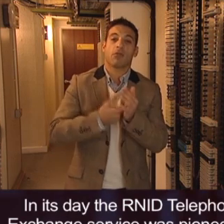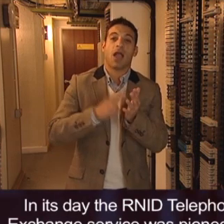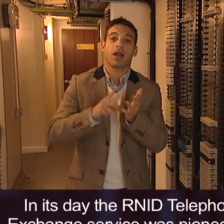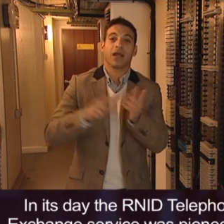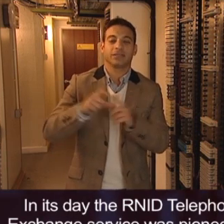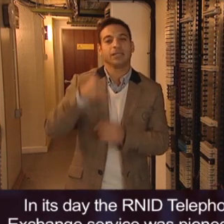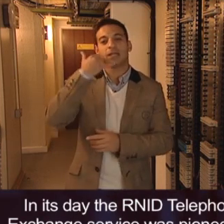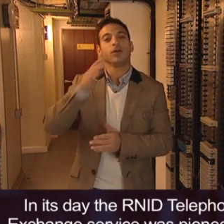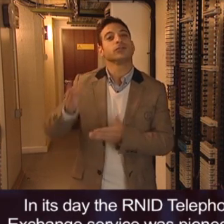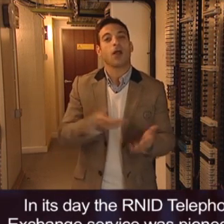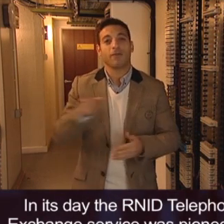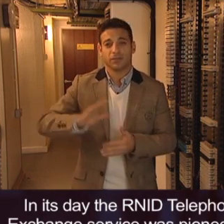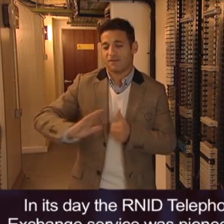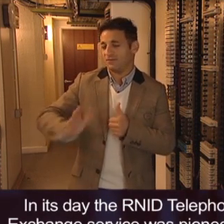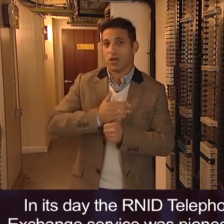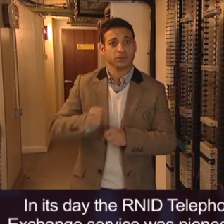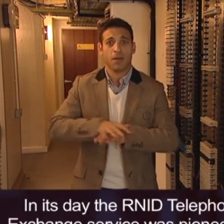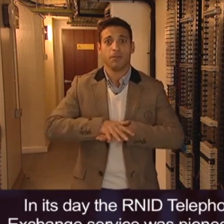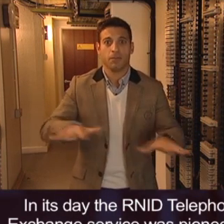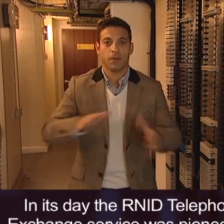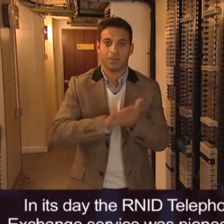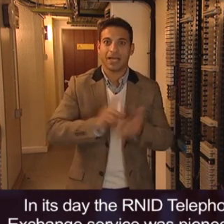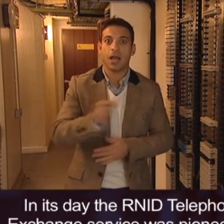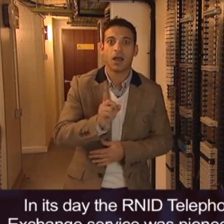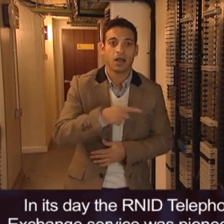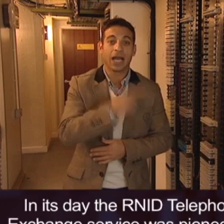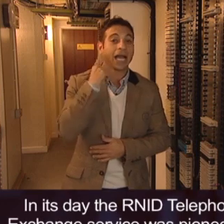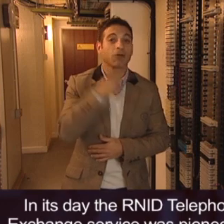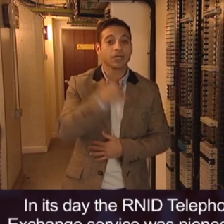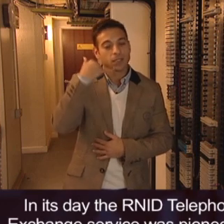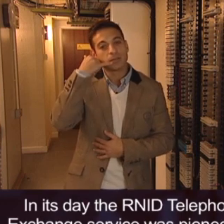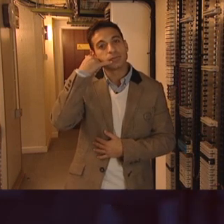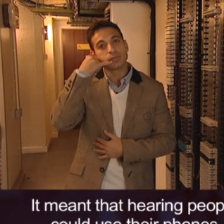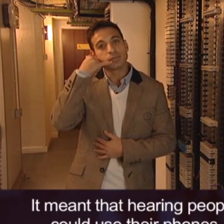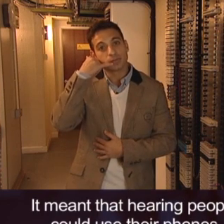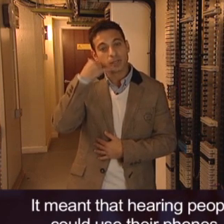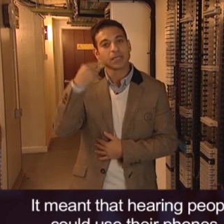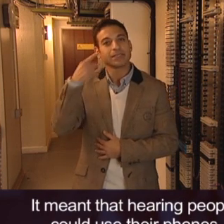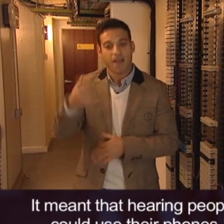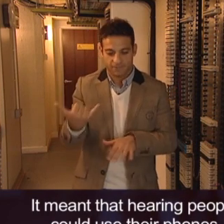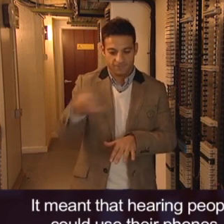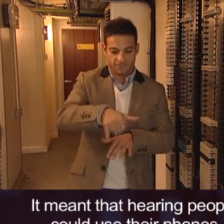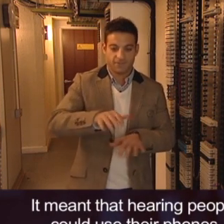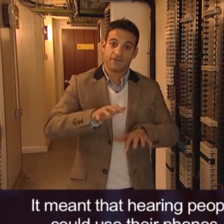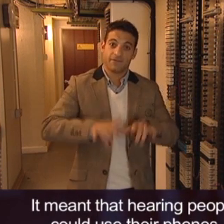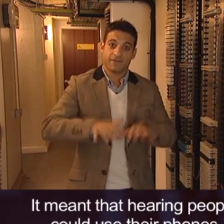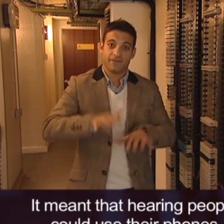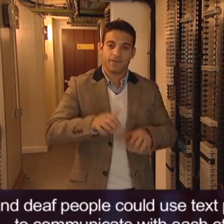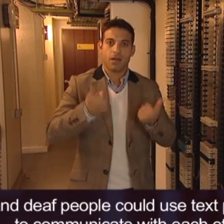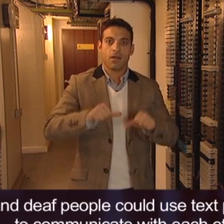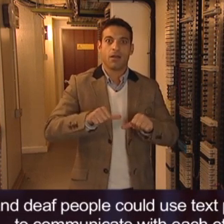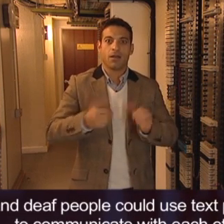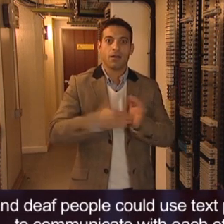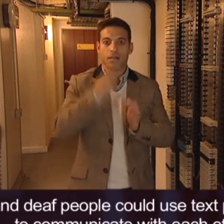In its day the RNID telephone exchange service was pioneering. It meant that hearing people could use their phones